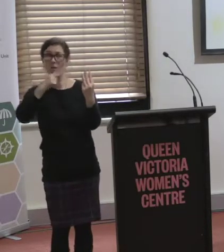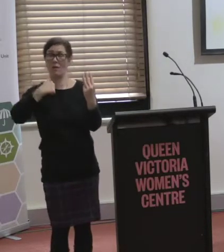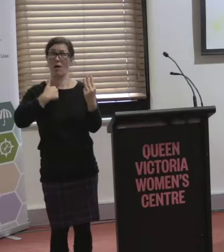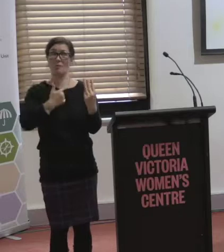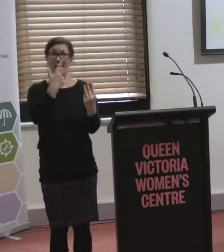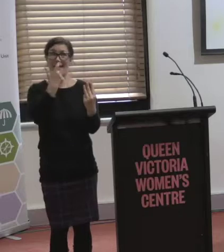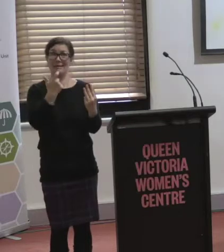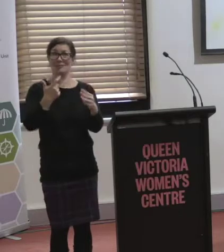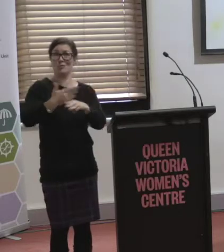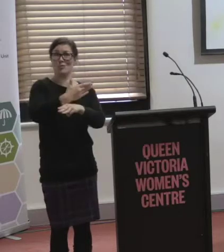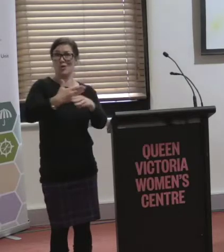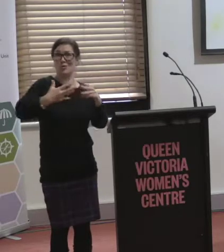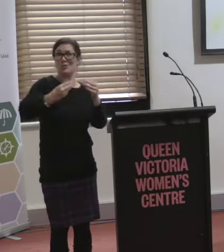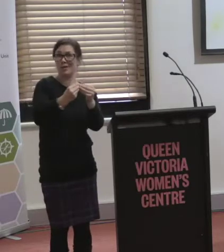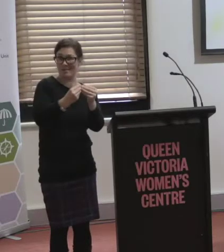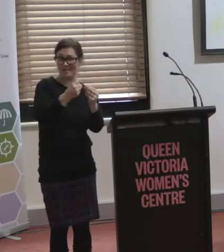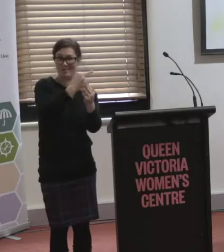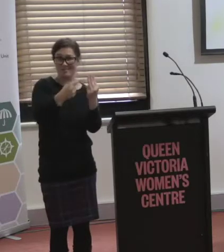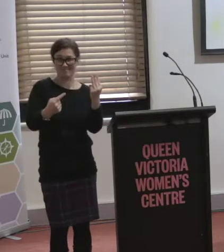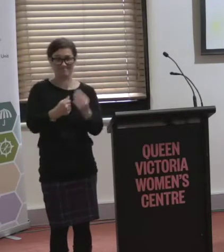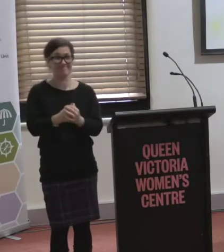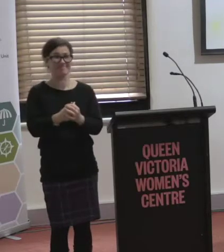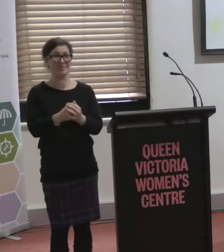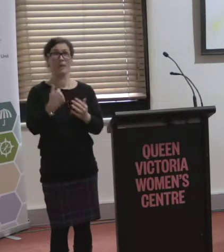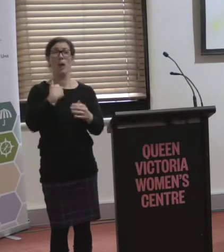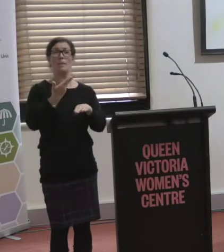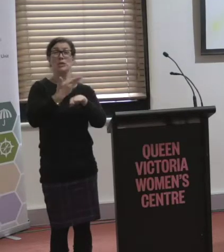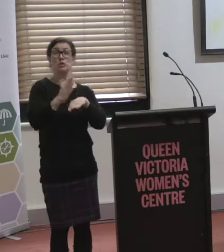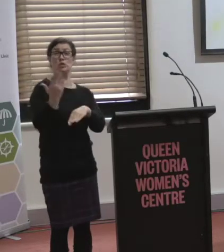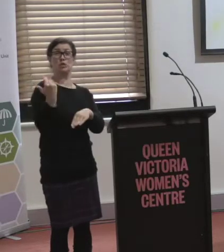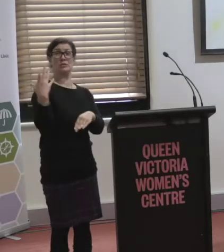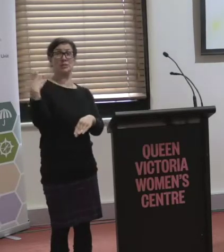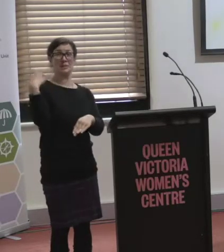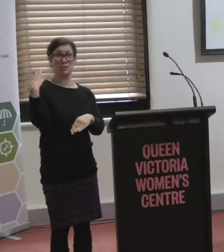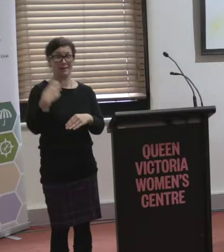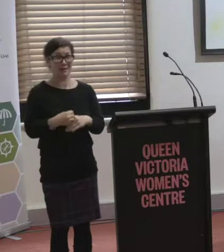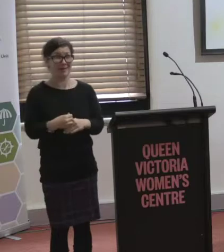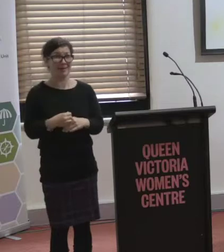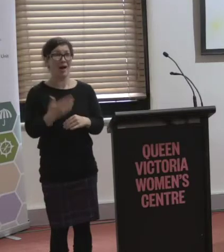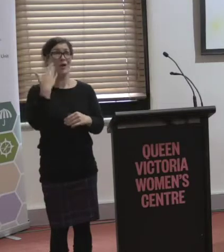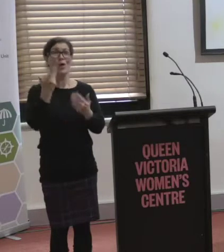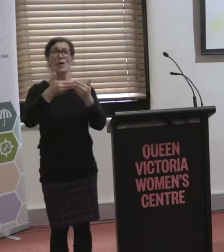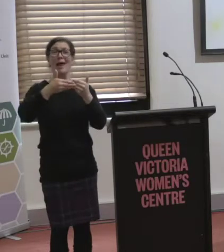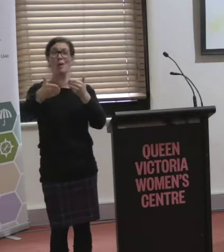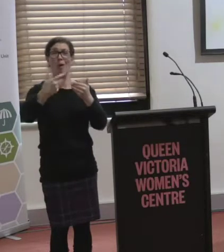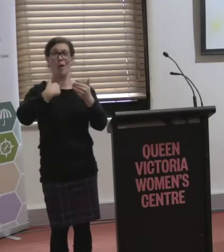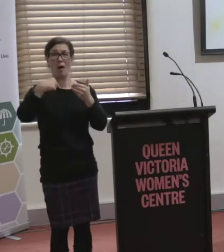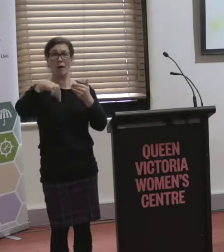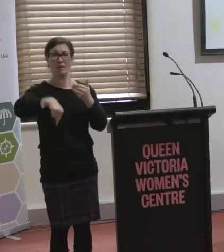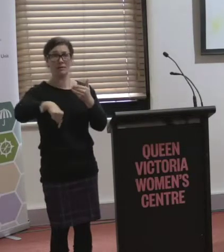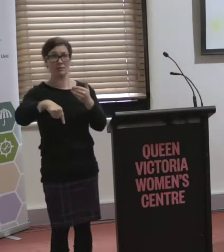be a commissioner with. I'm the new commissioner. I don't know how long you stay new for but I'll use that excuse for as long as I can.